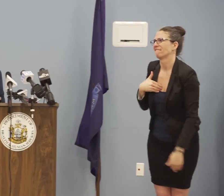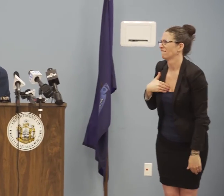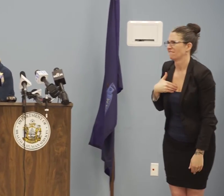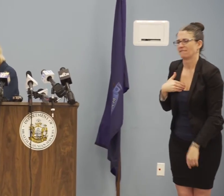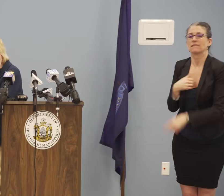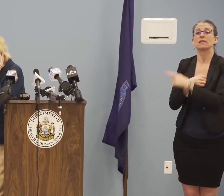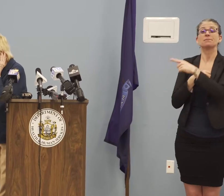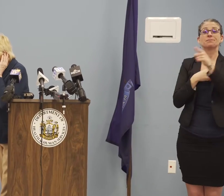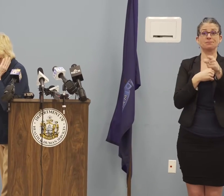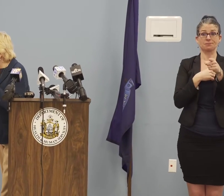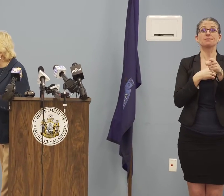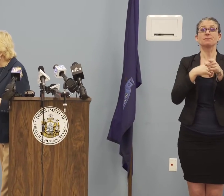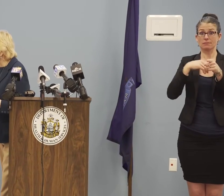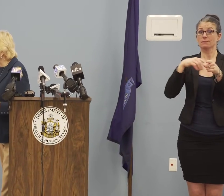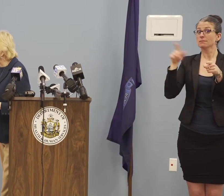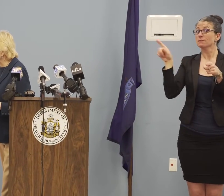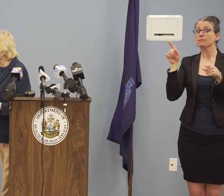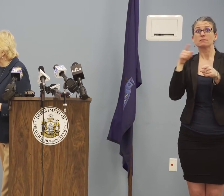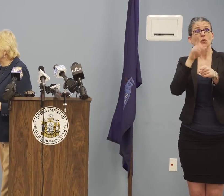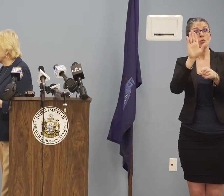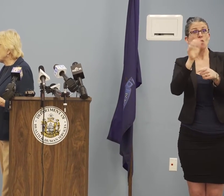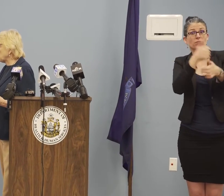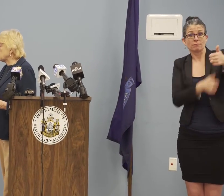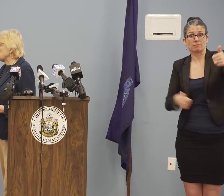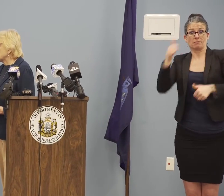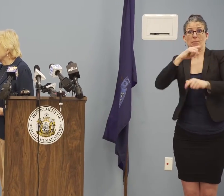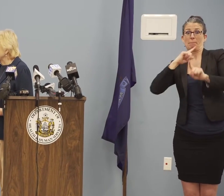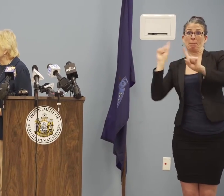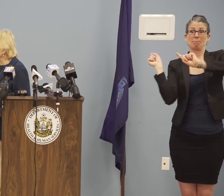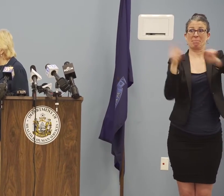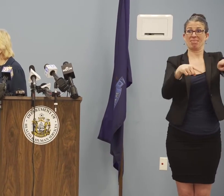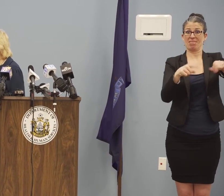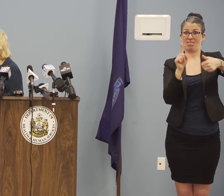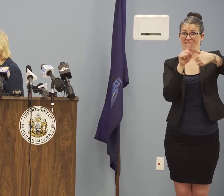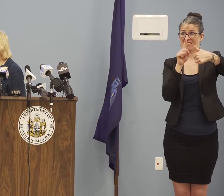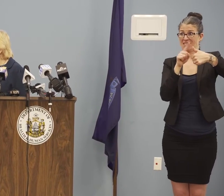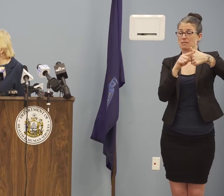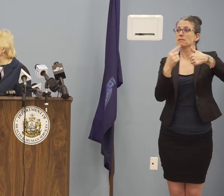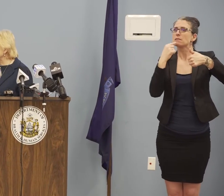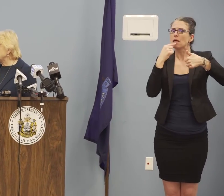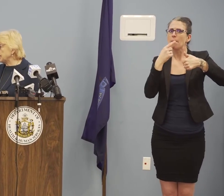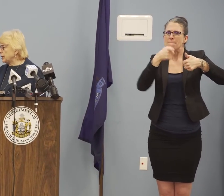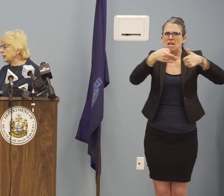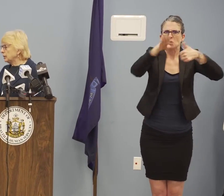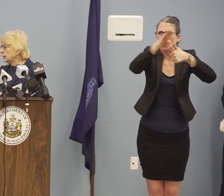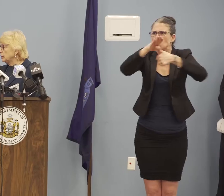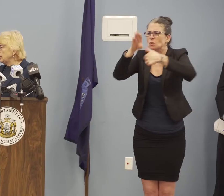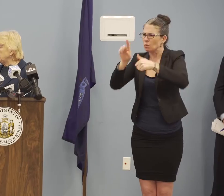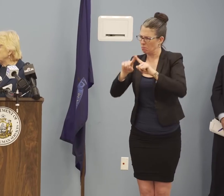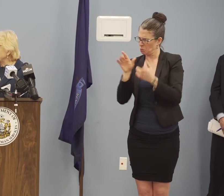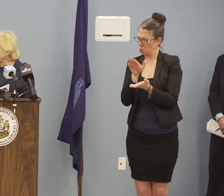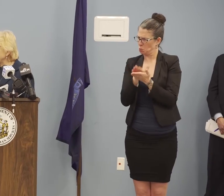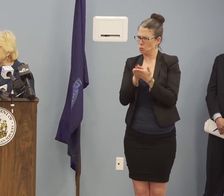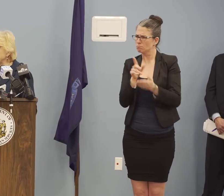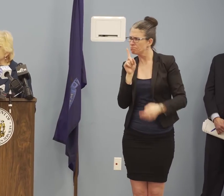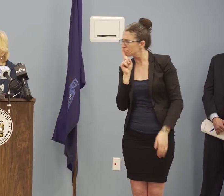mention schools. Is that because you're seeing closures everywhere or is there...? Yeah, we talked about that the other day and recommended that they